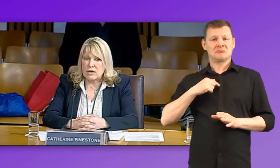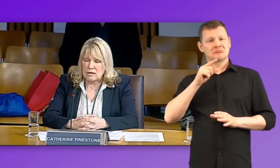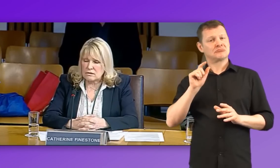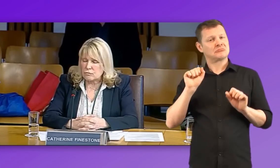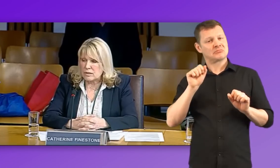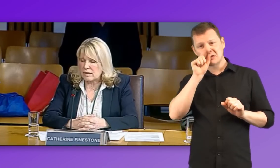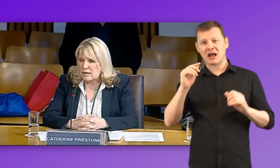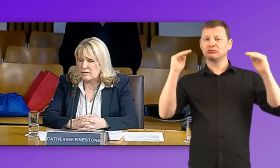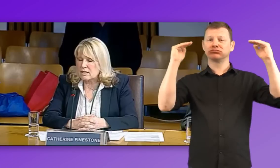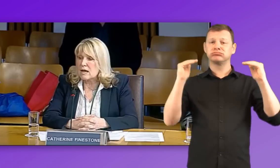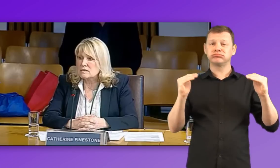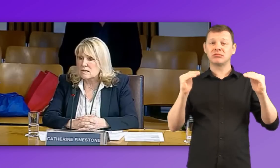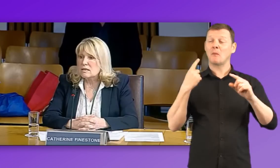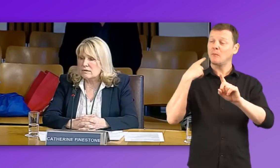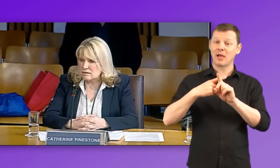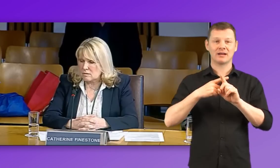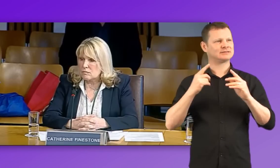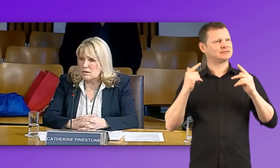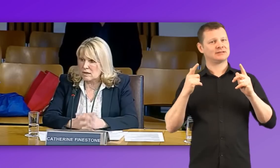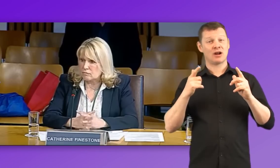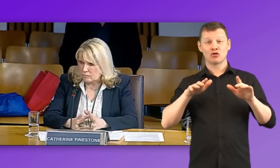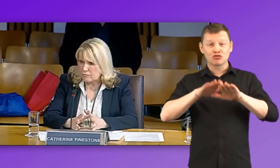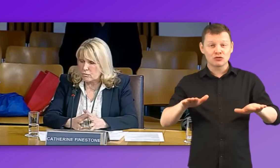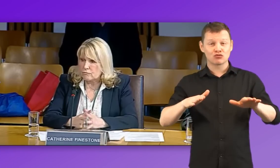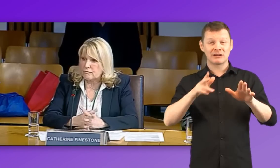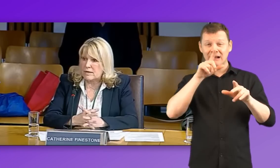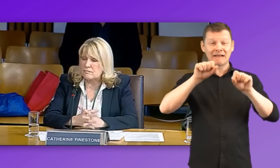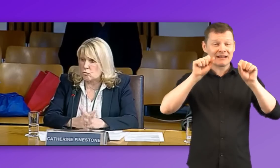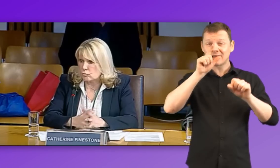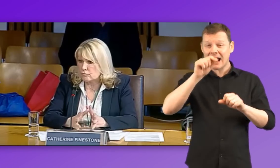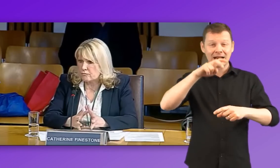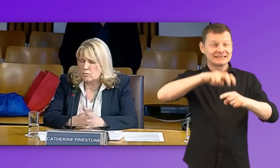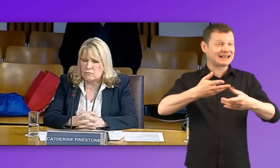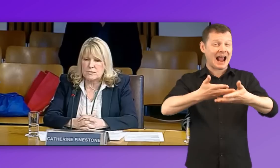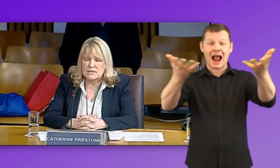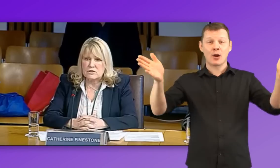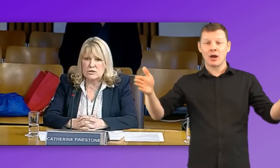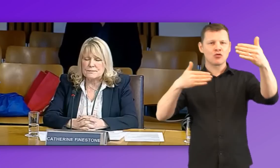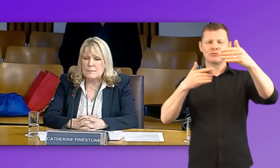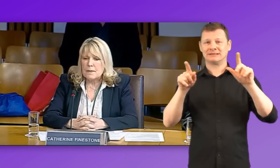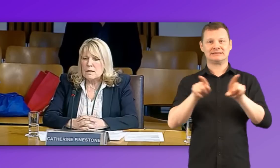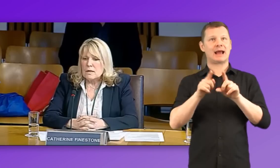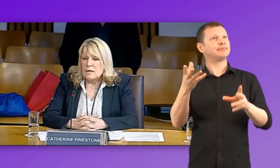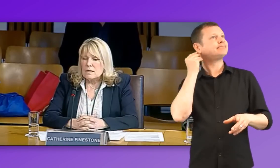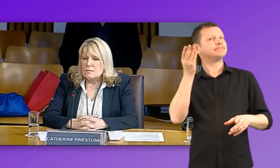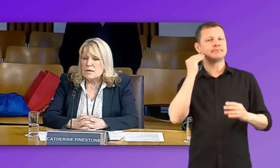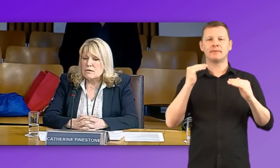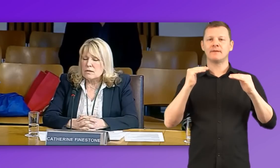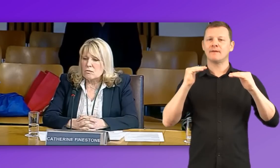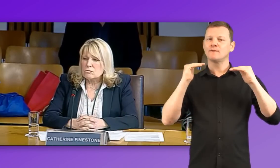regardless of where they are in the class, get the same level of volume from the teacher. There are